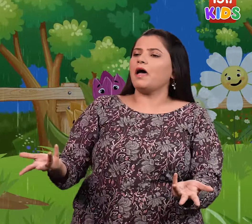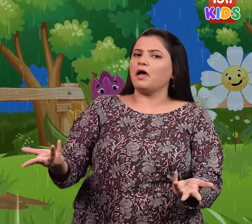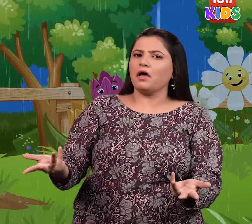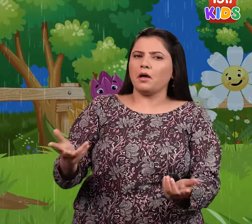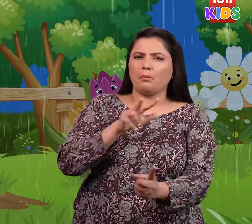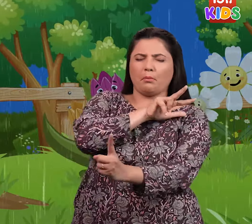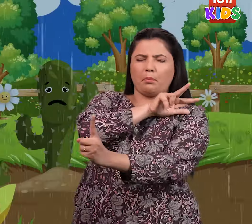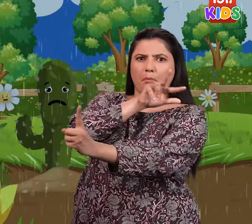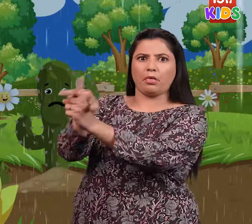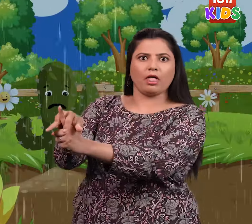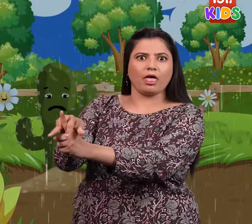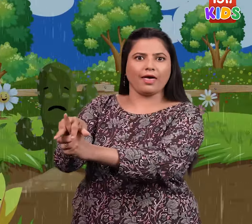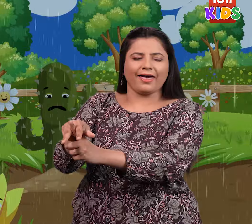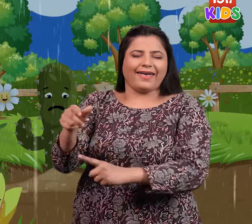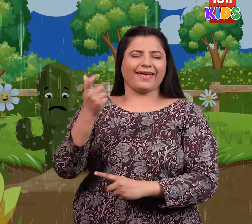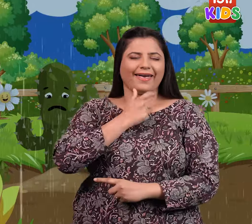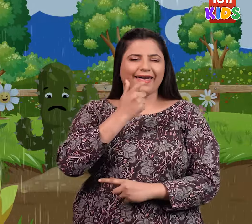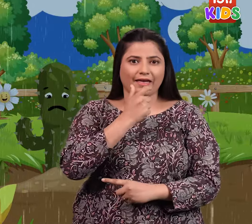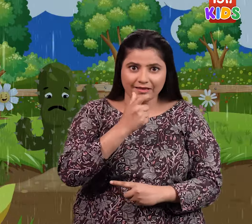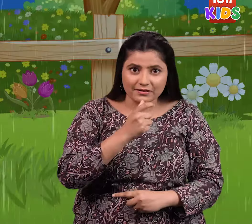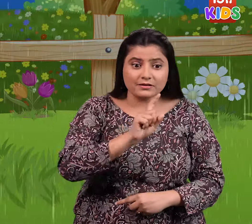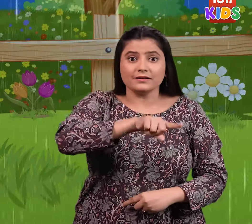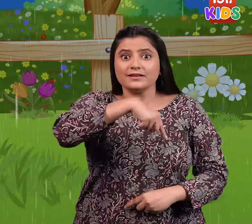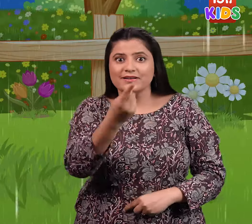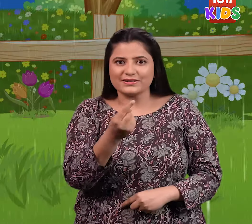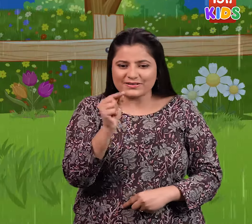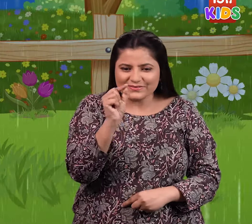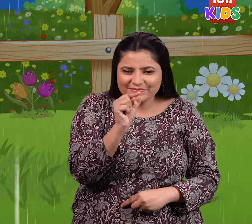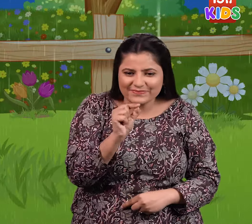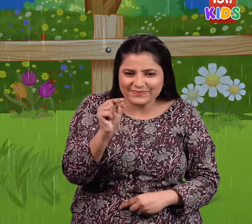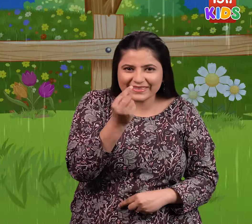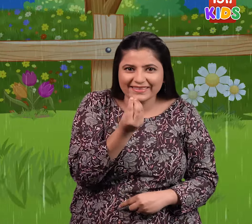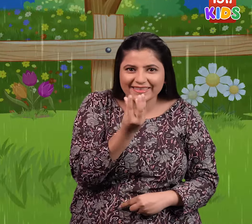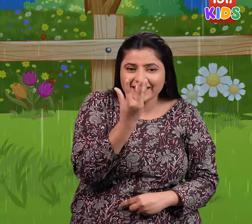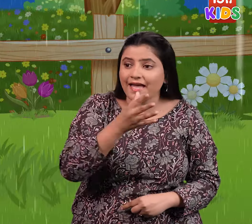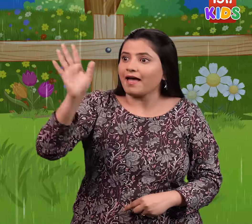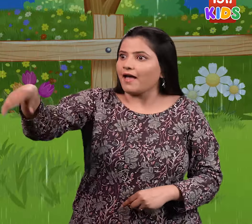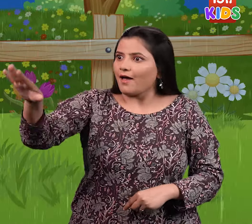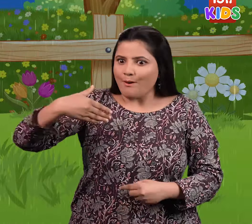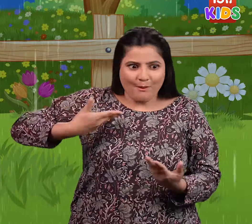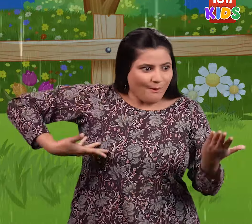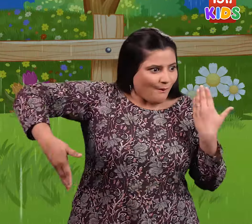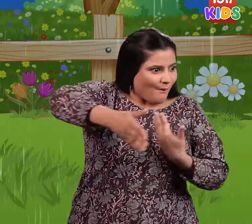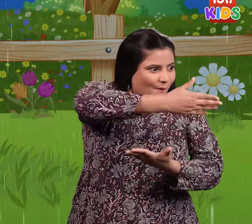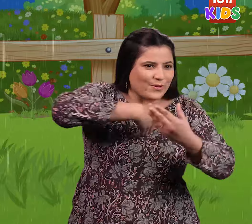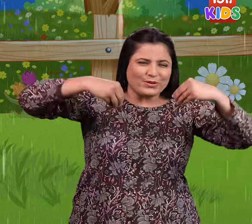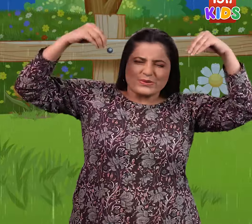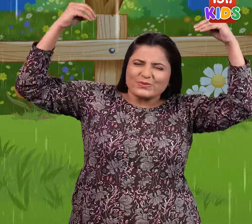is the point of drinking the water? They mocked the cactus. The cosmos said, In the rain,